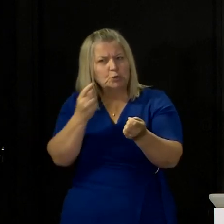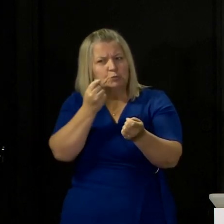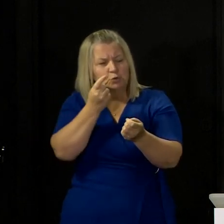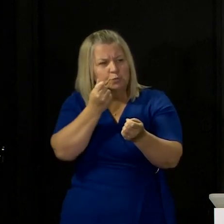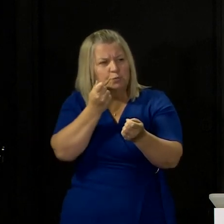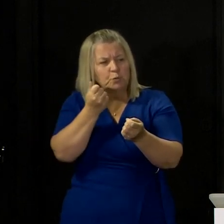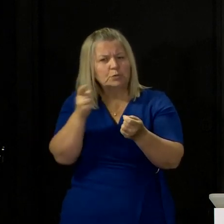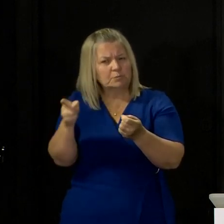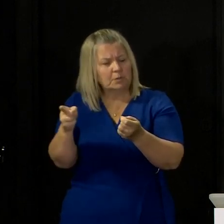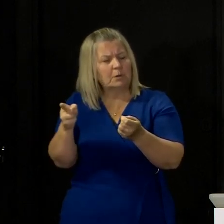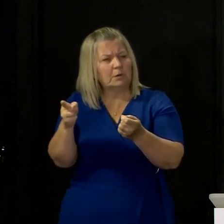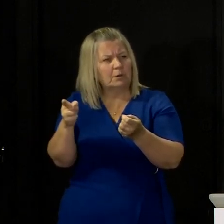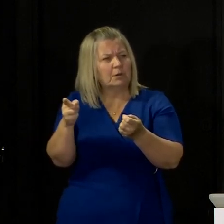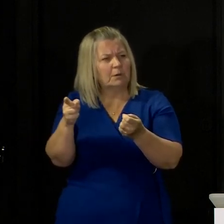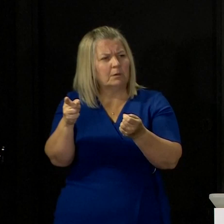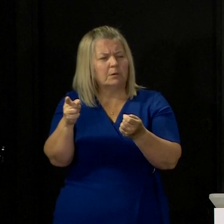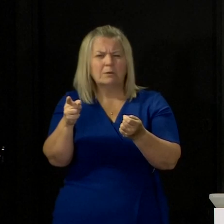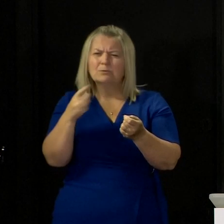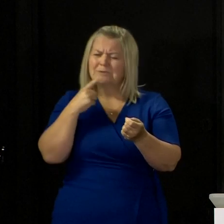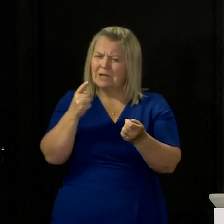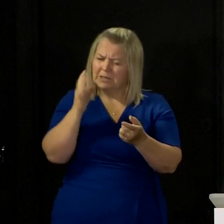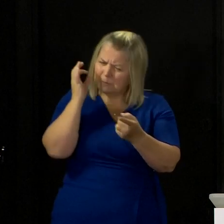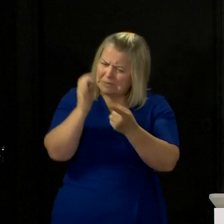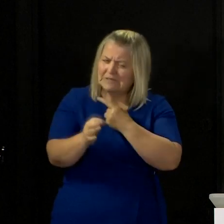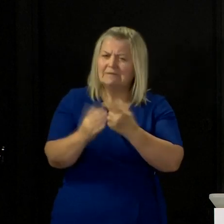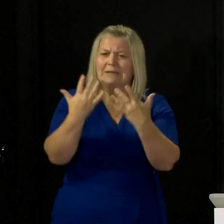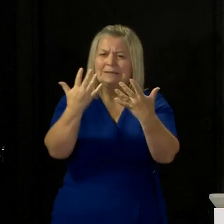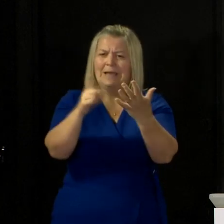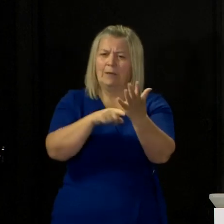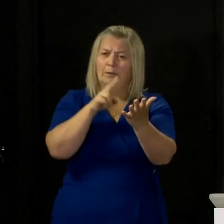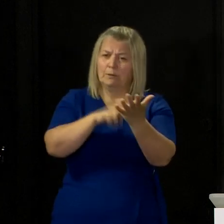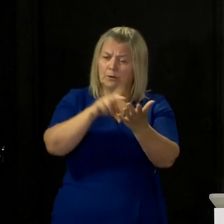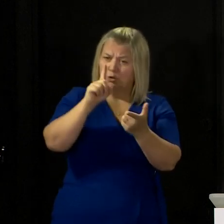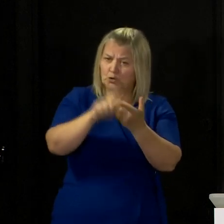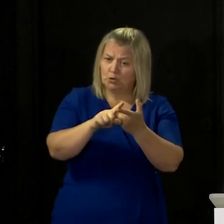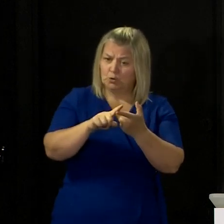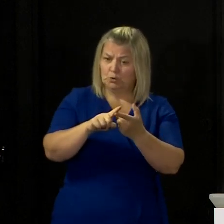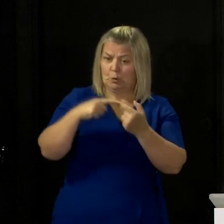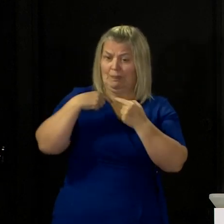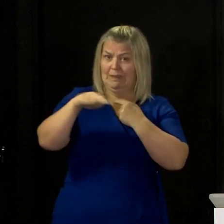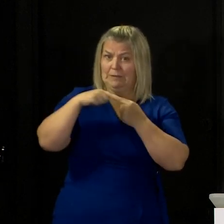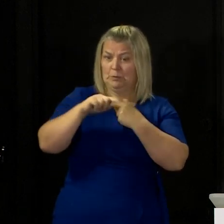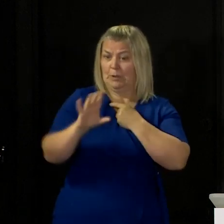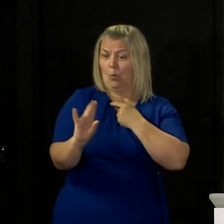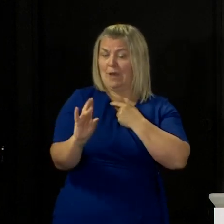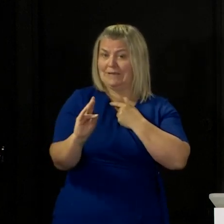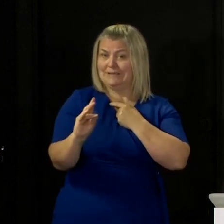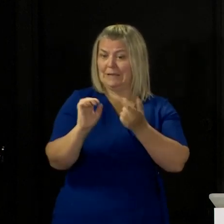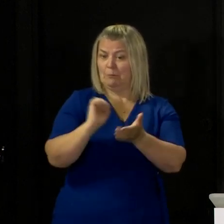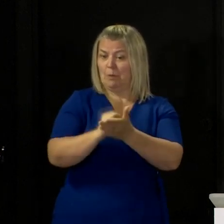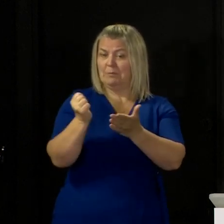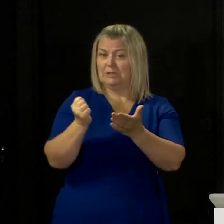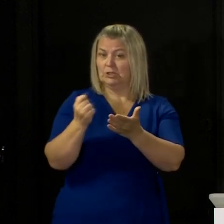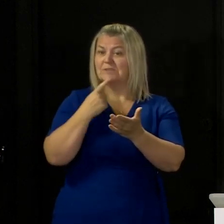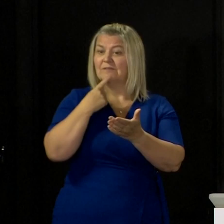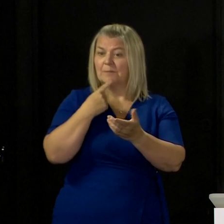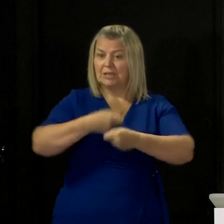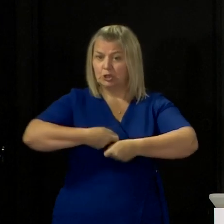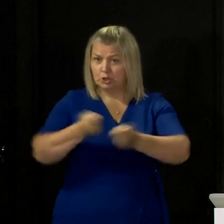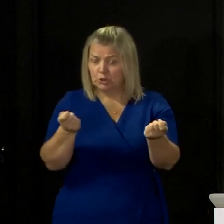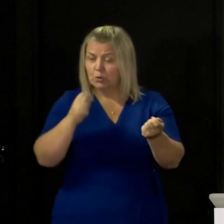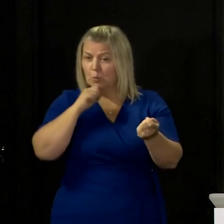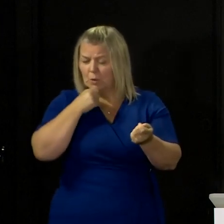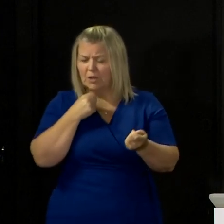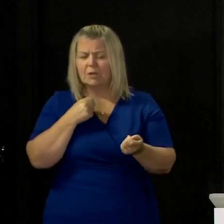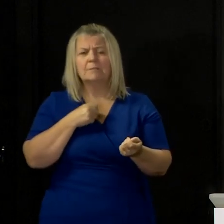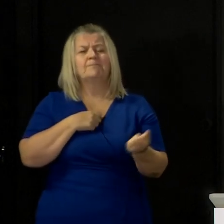said the publication would commence on the 10th of June is it still a plan to publish from Wednesday and if that's changed why has it changed and to the first